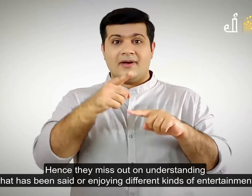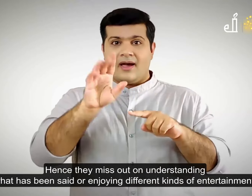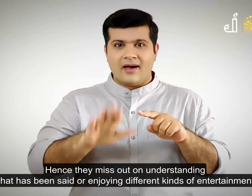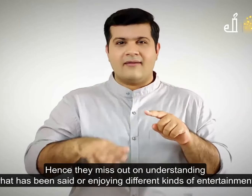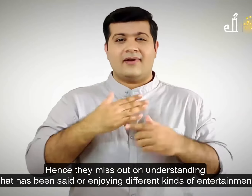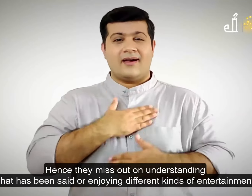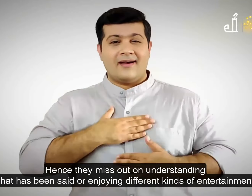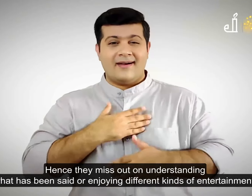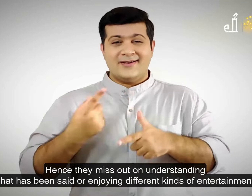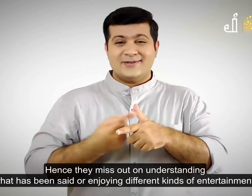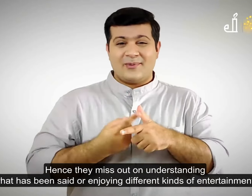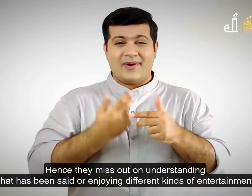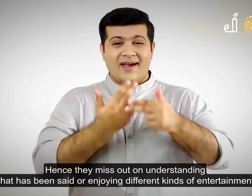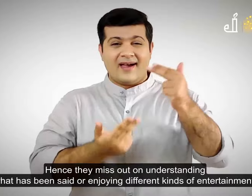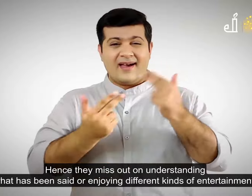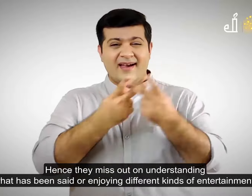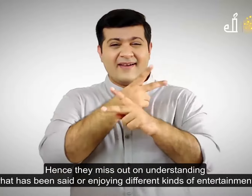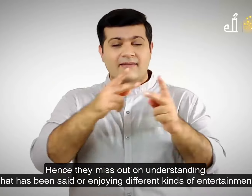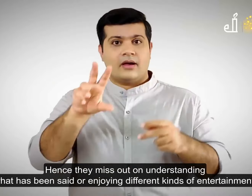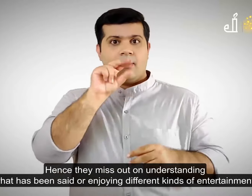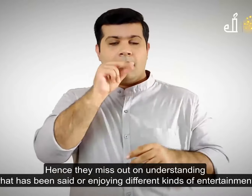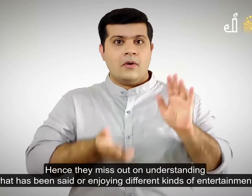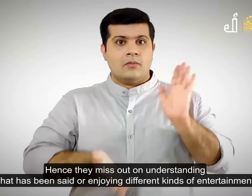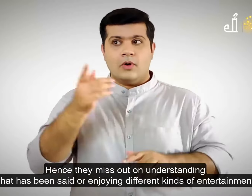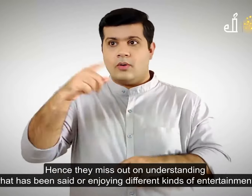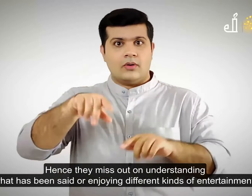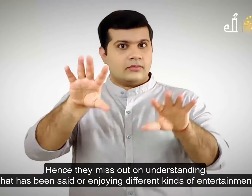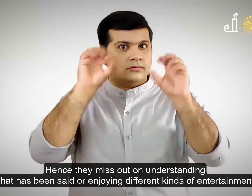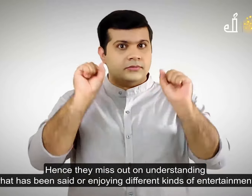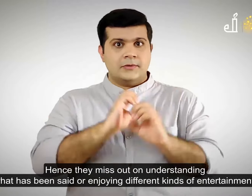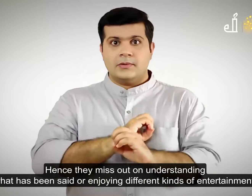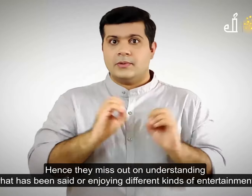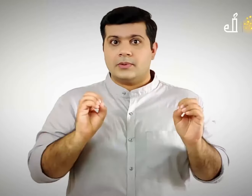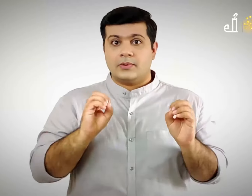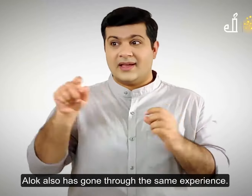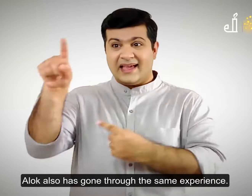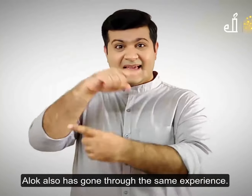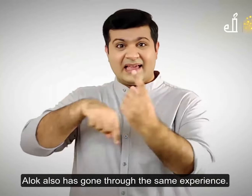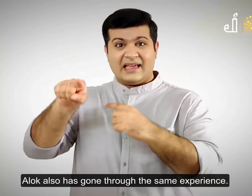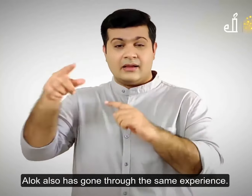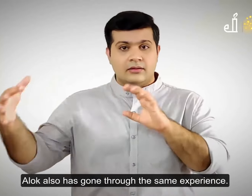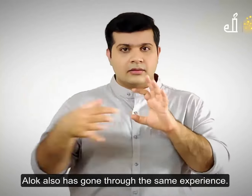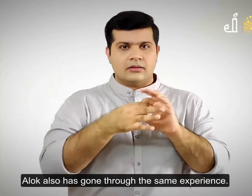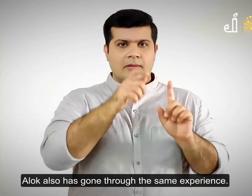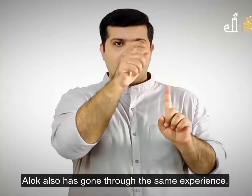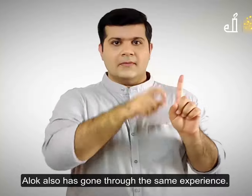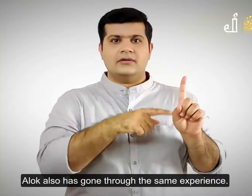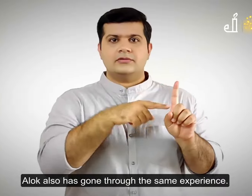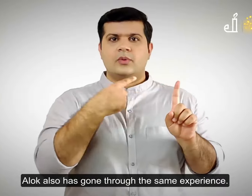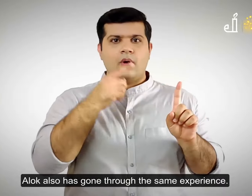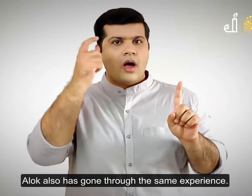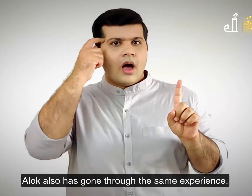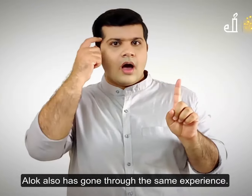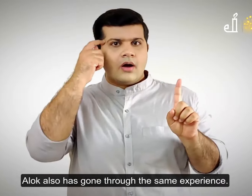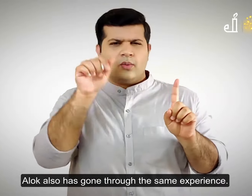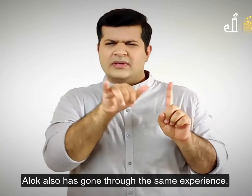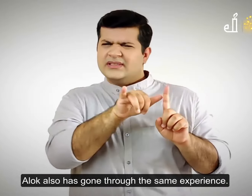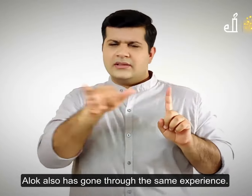Hence they miss out on understanding what has been said or enjoying different kinds of entertainment. Alok also has gone through the same